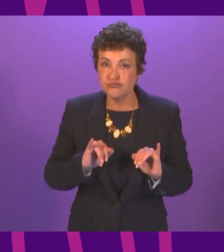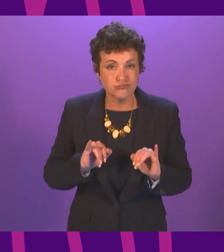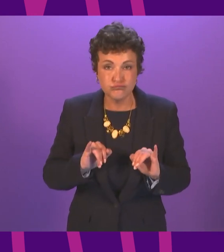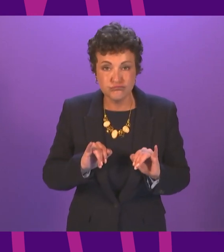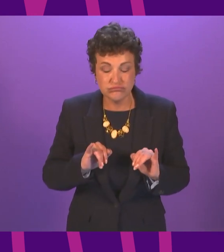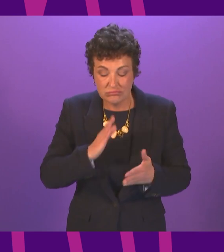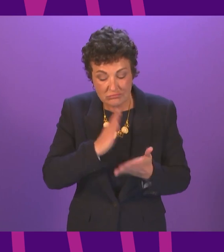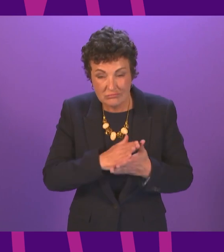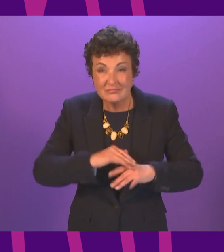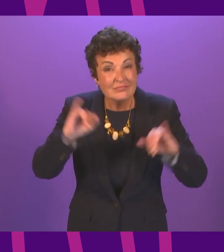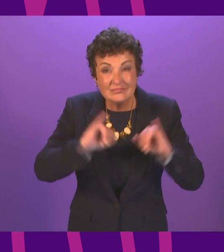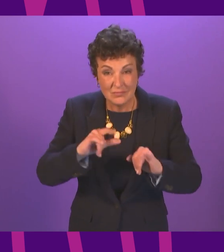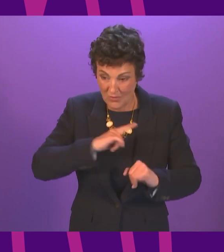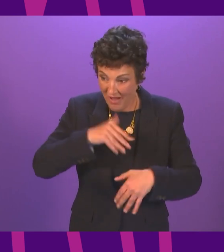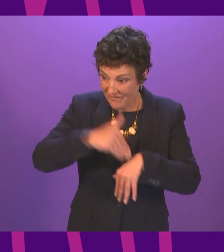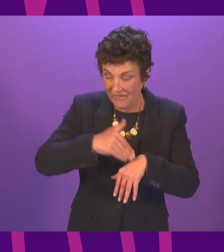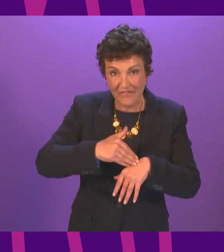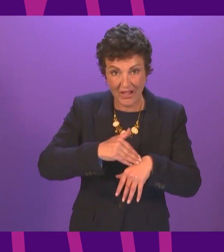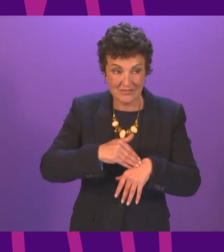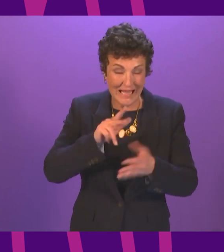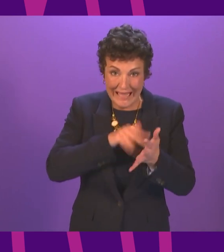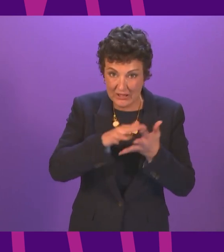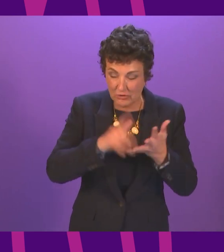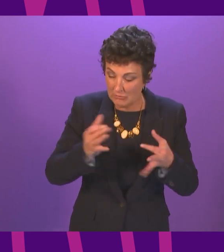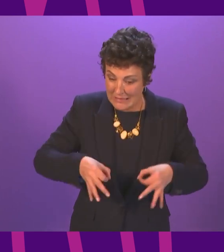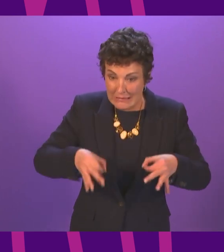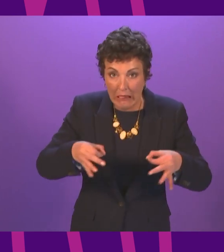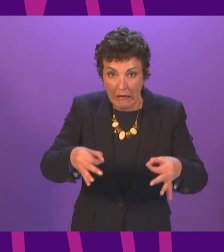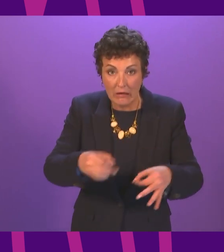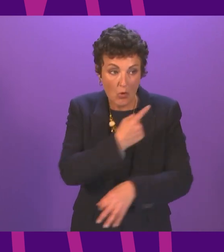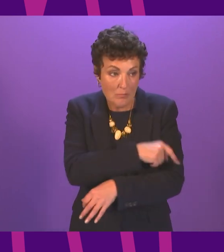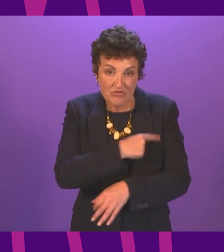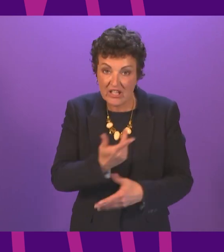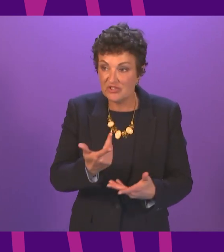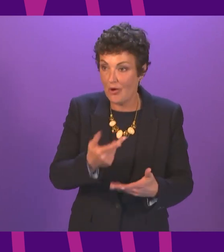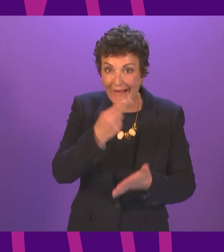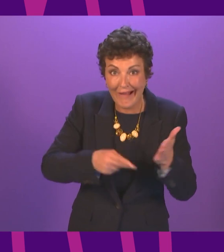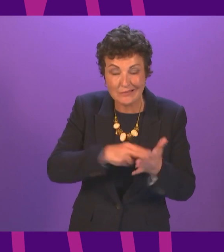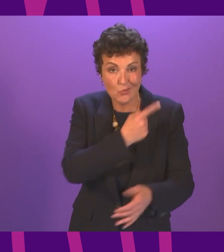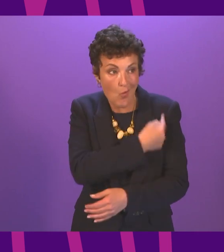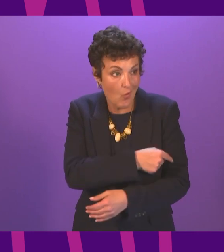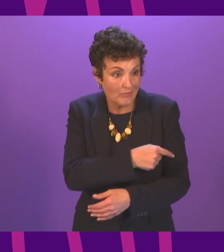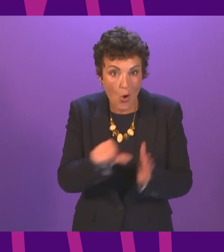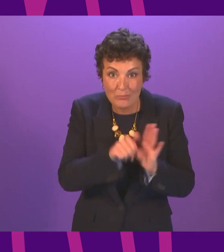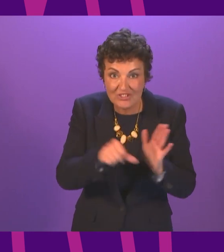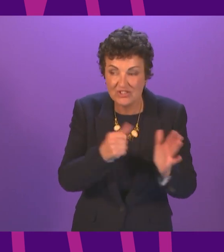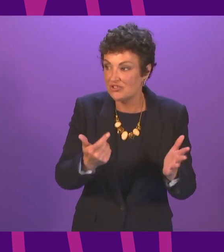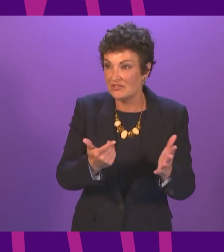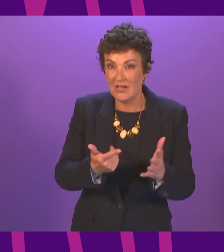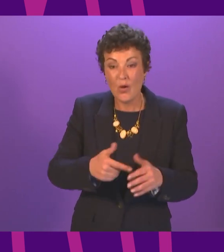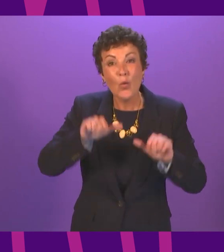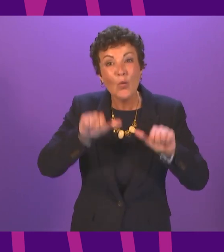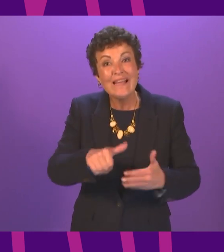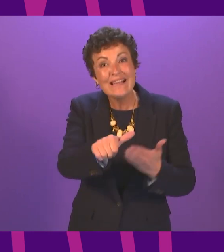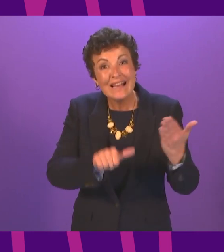in terms of the wider impact on the NHS with delayed and cancelled operations, long waiting lists and a long list of